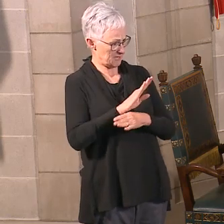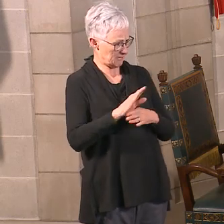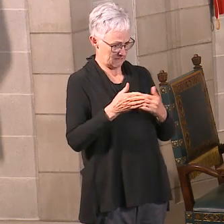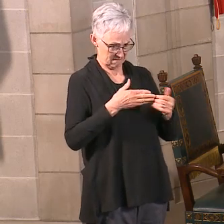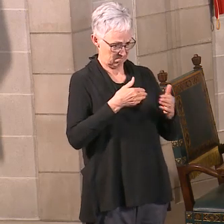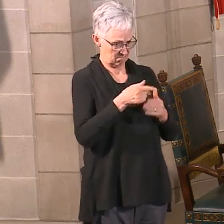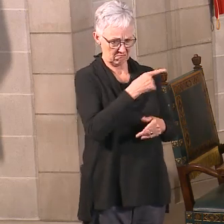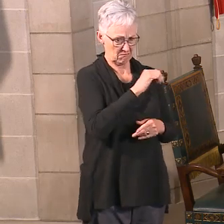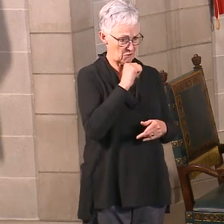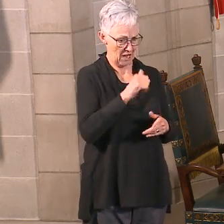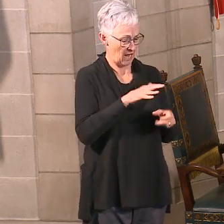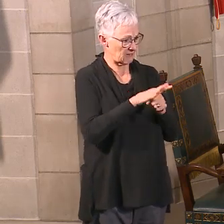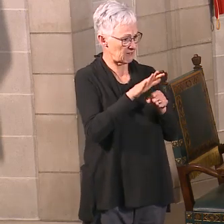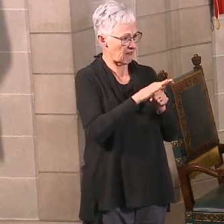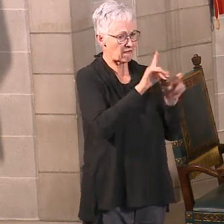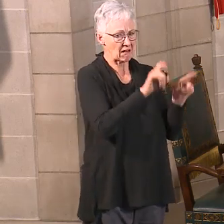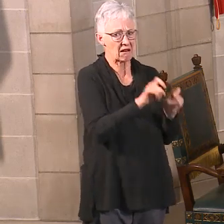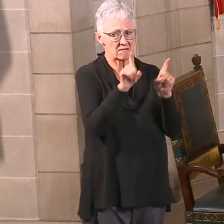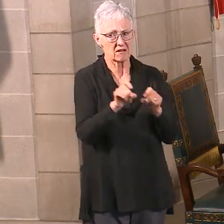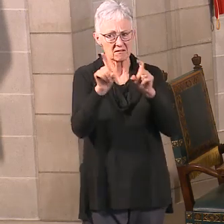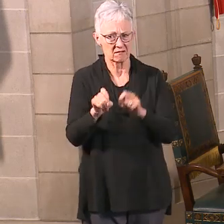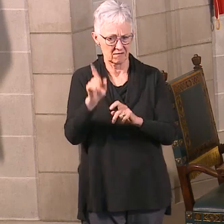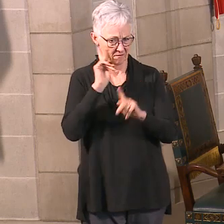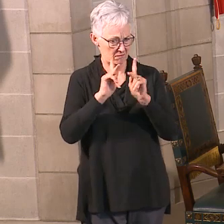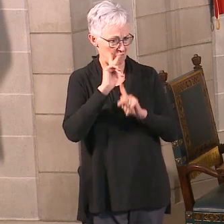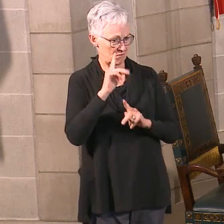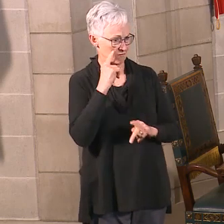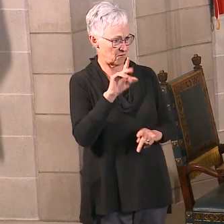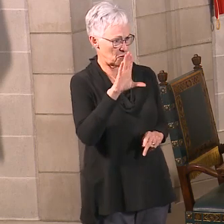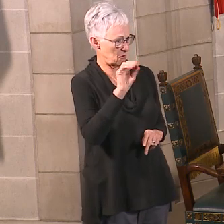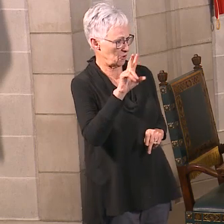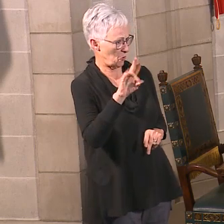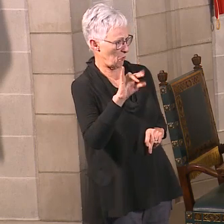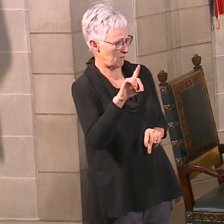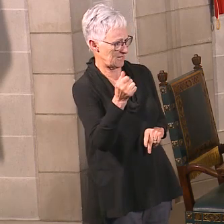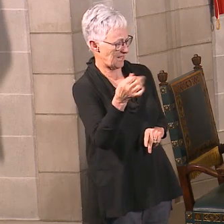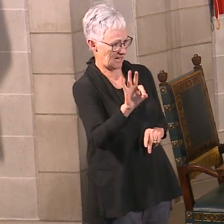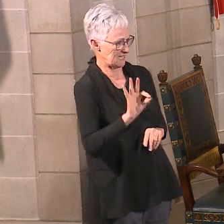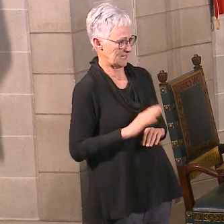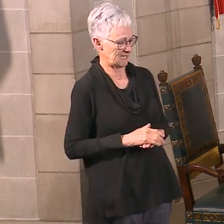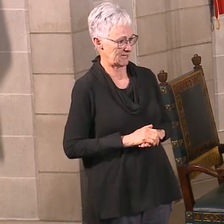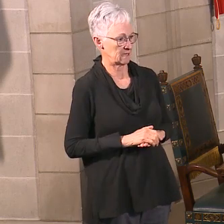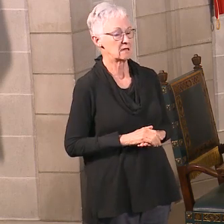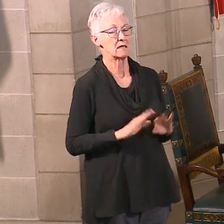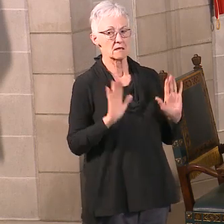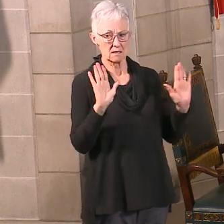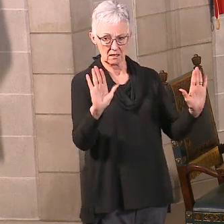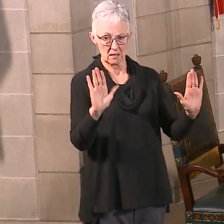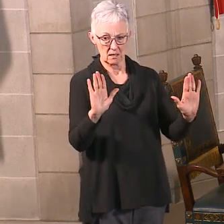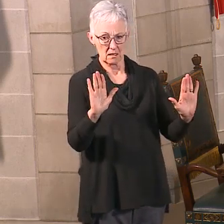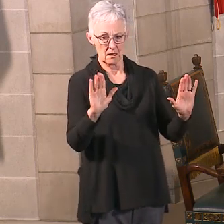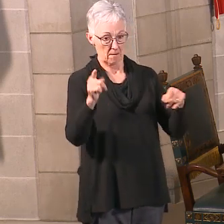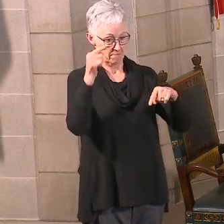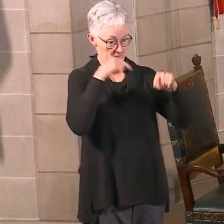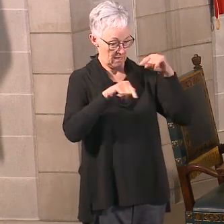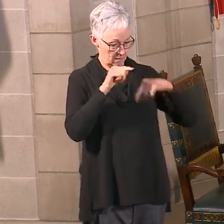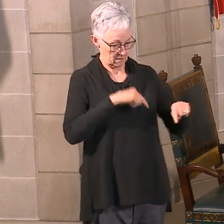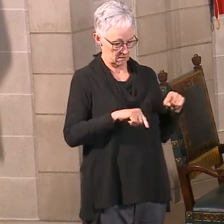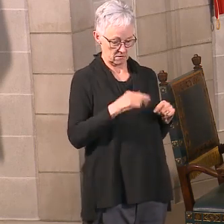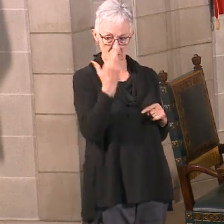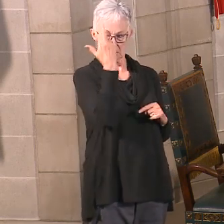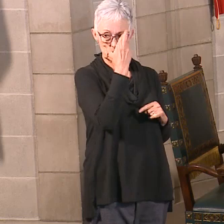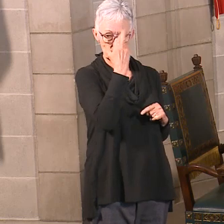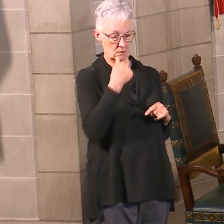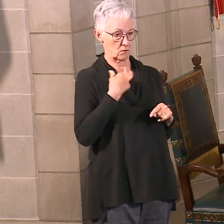people on the real key, though, here is about the healthcare system. So the whole reason we put these social distancing